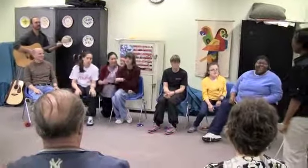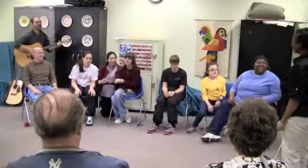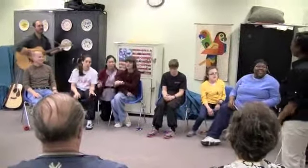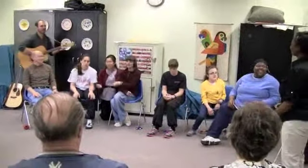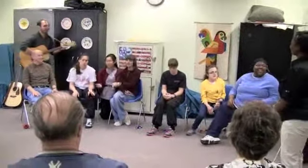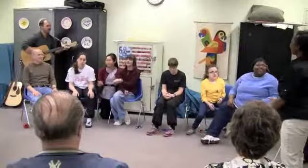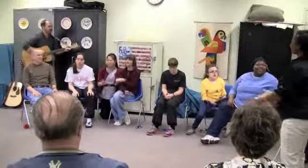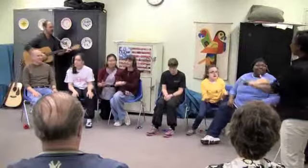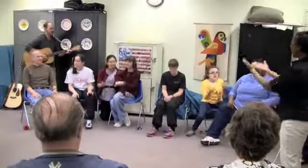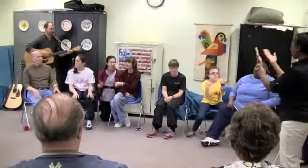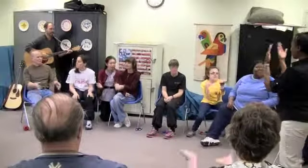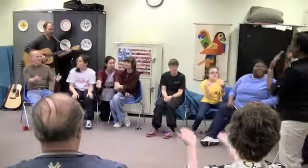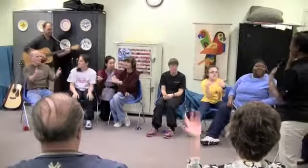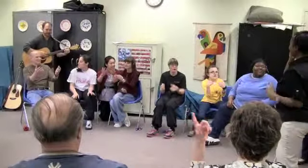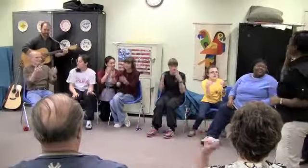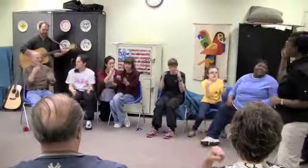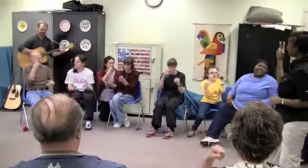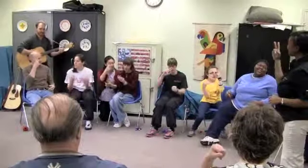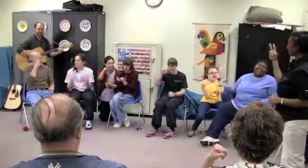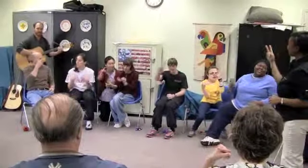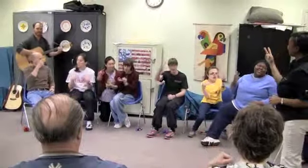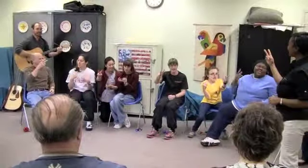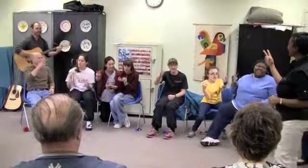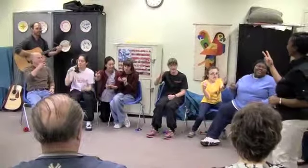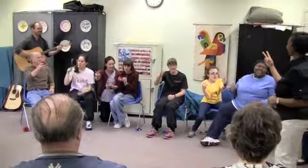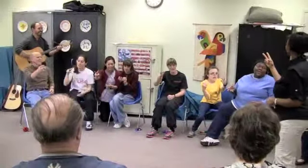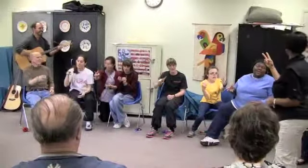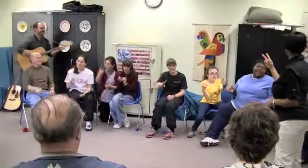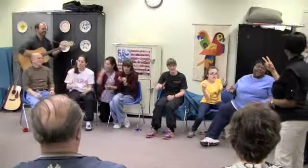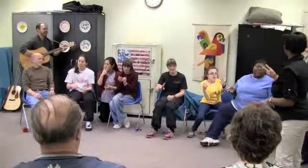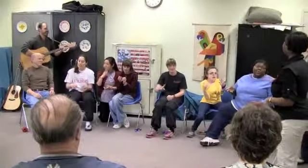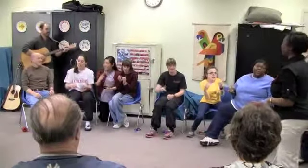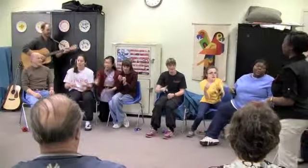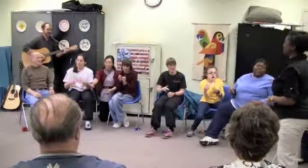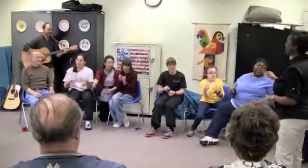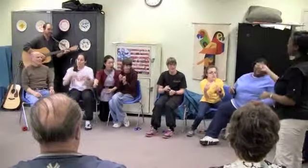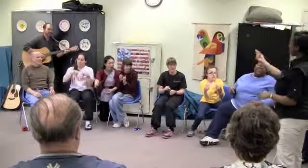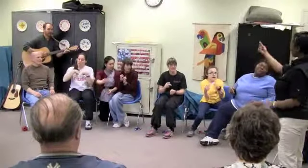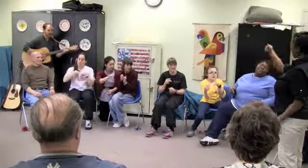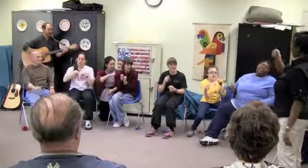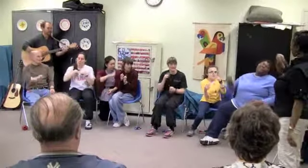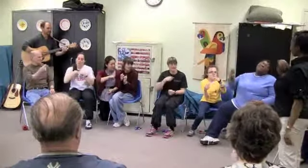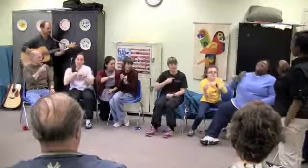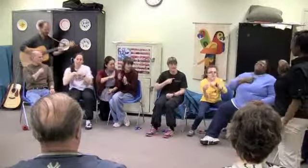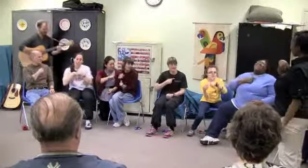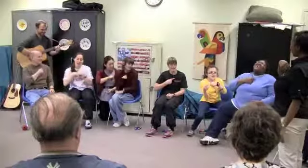Come and see, it's all about me,